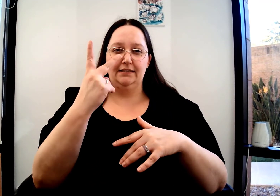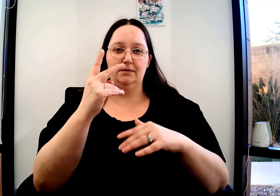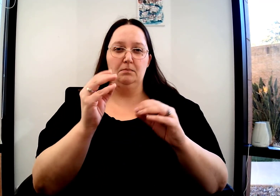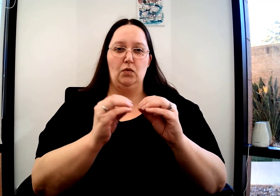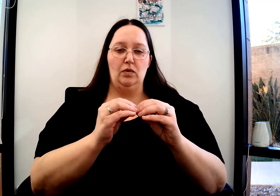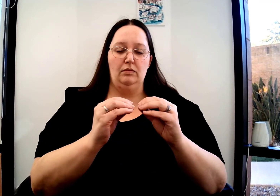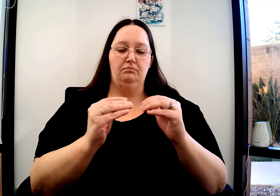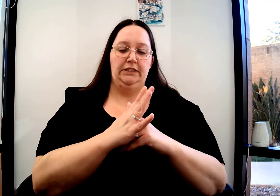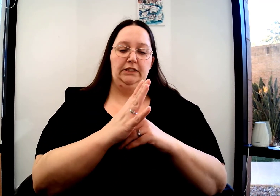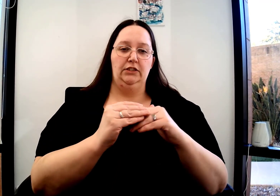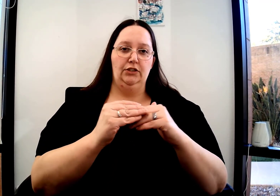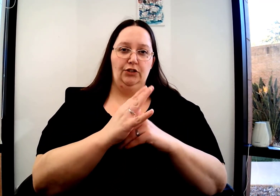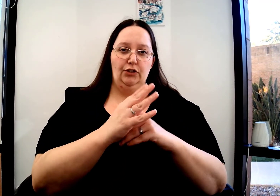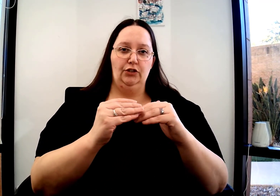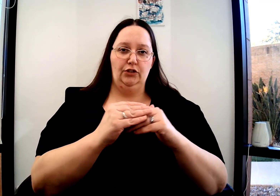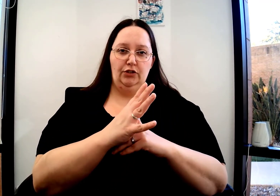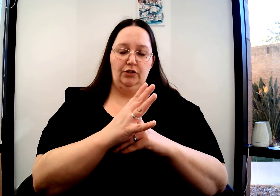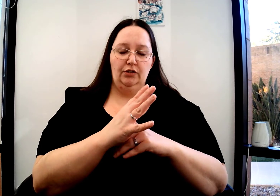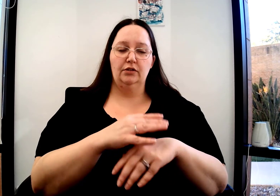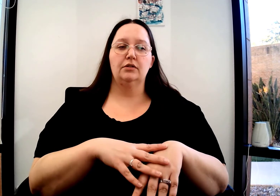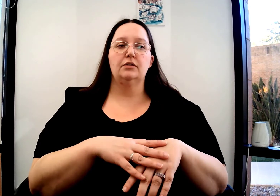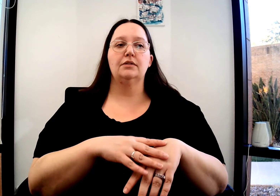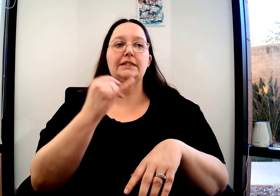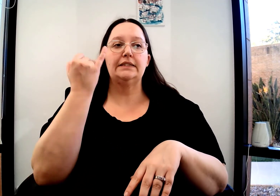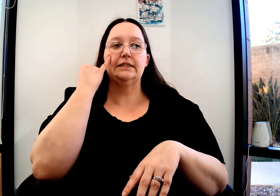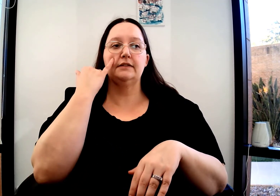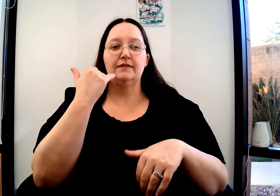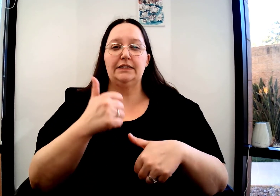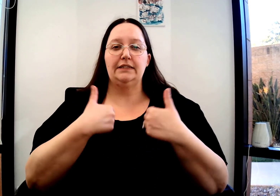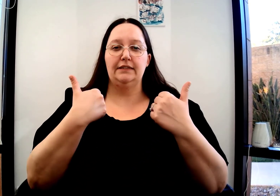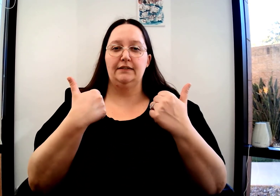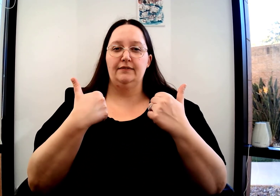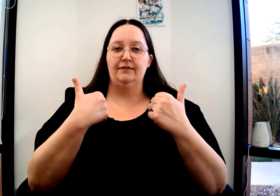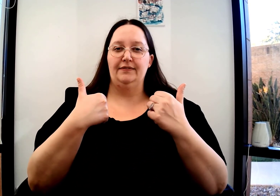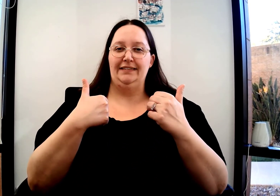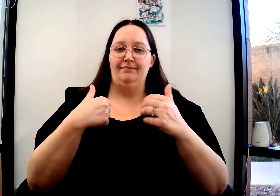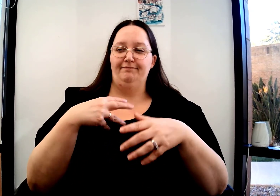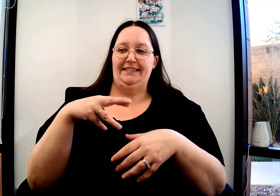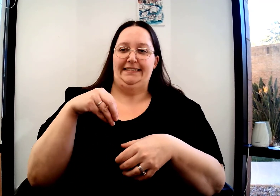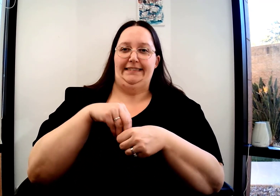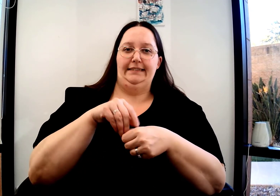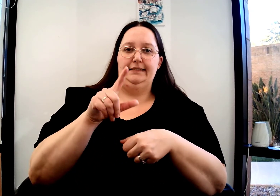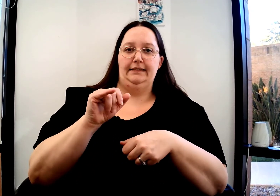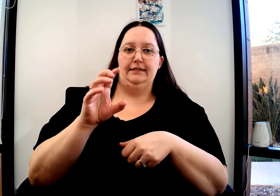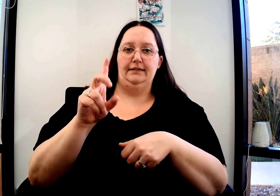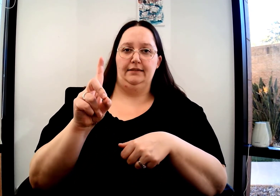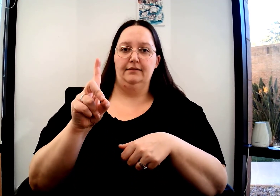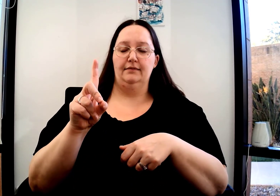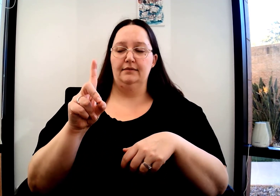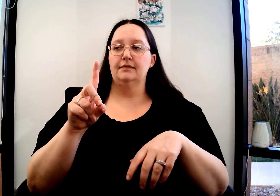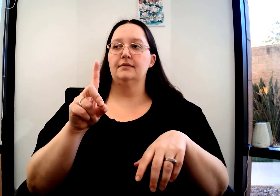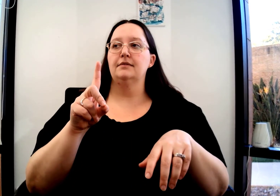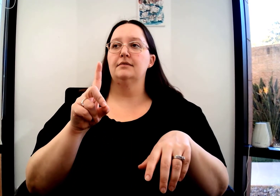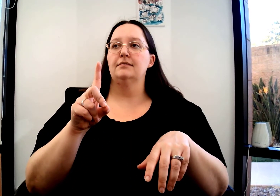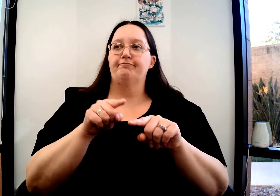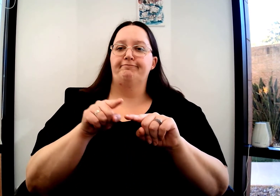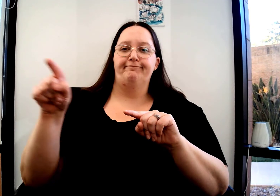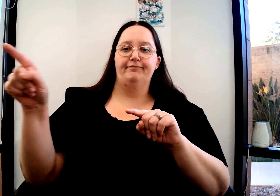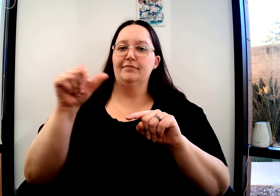to see the sign with those waves more often. If you live somewhere inland, like